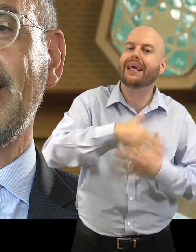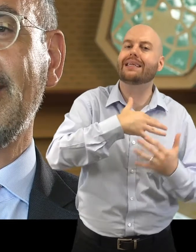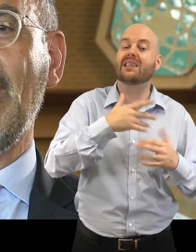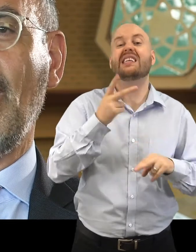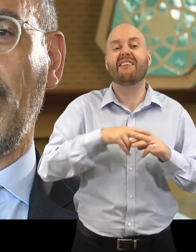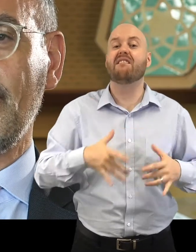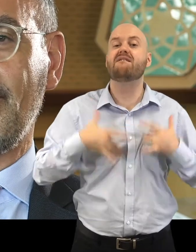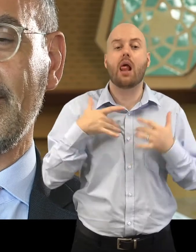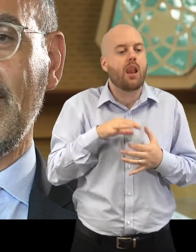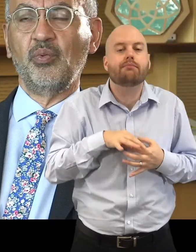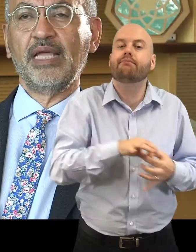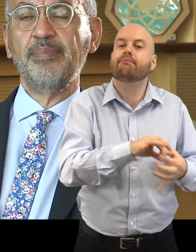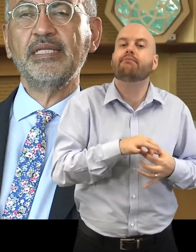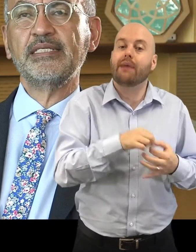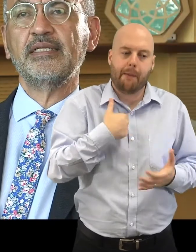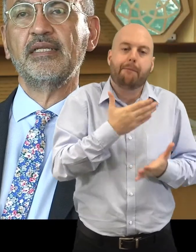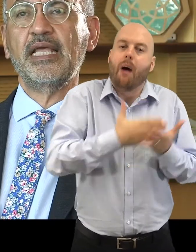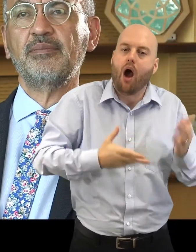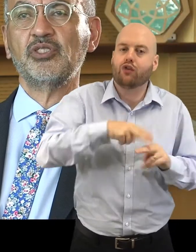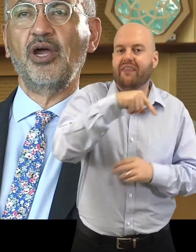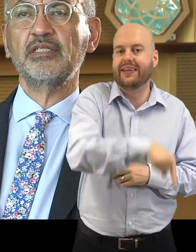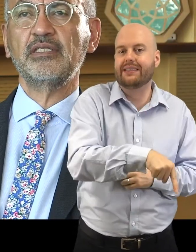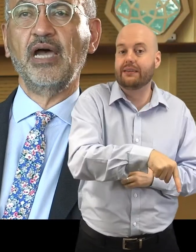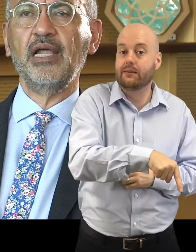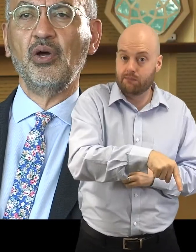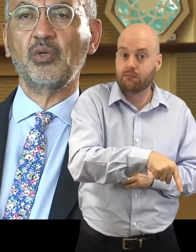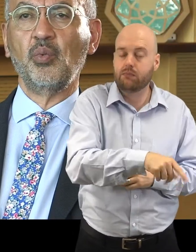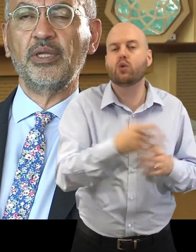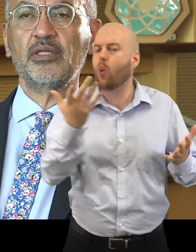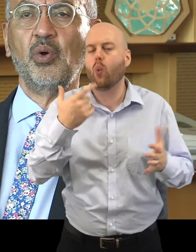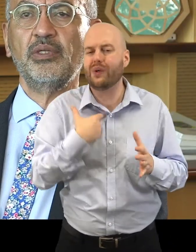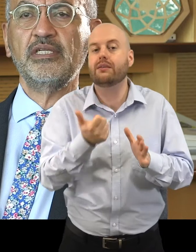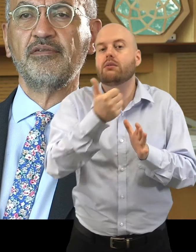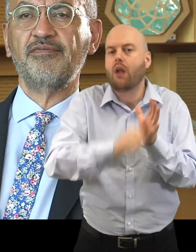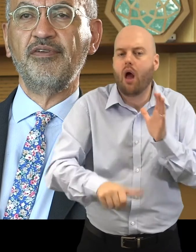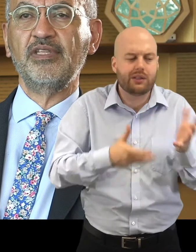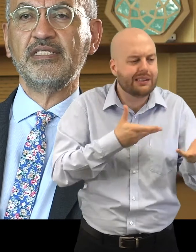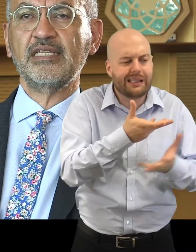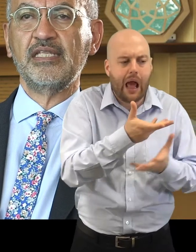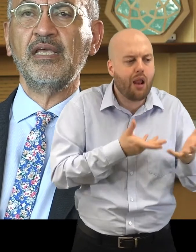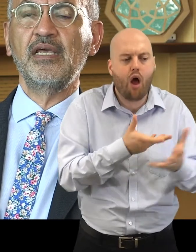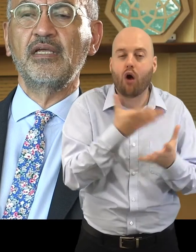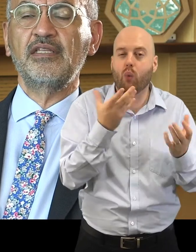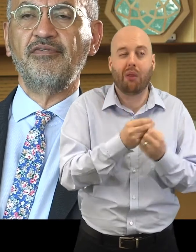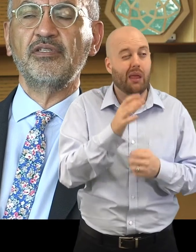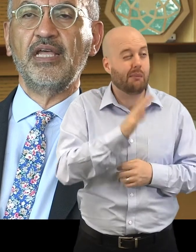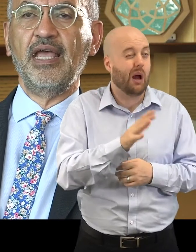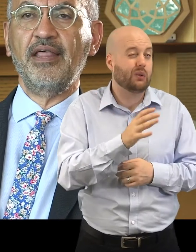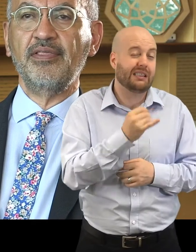that they are a part of it. What happened is that they started a dialogue with all these 50, 60 different ethnic